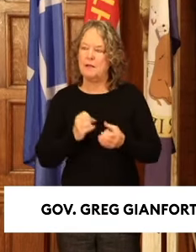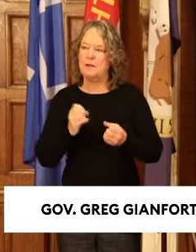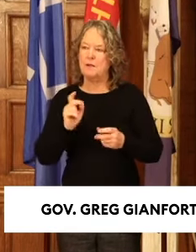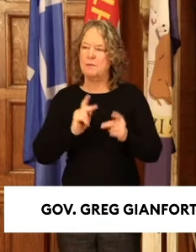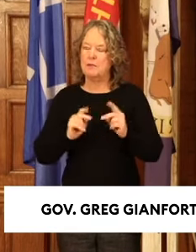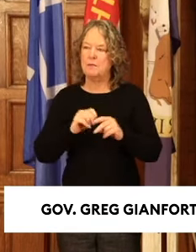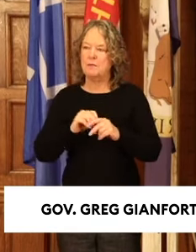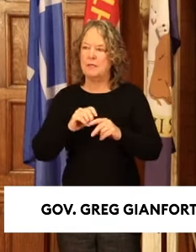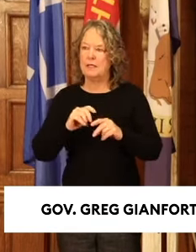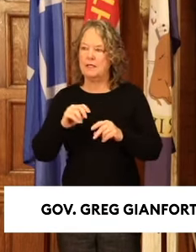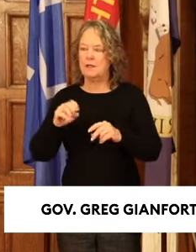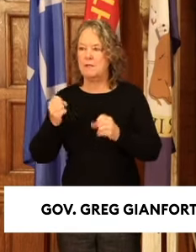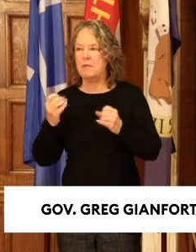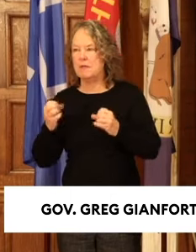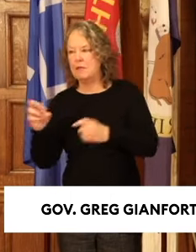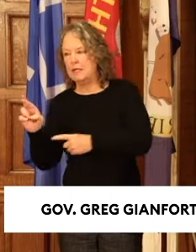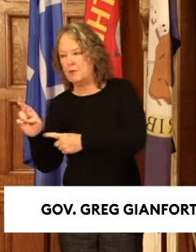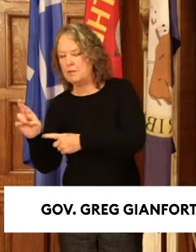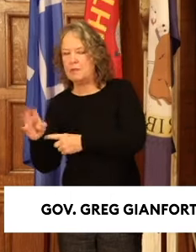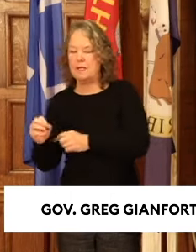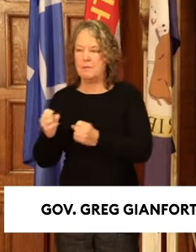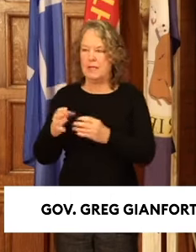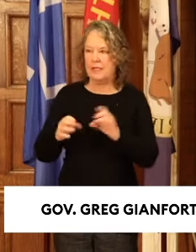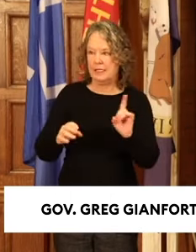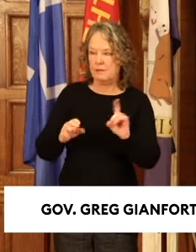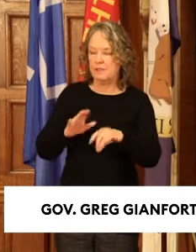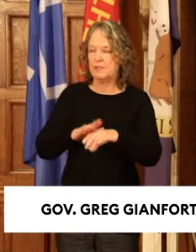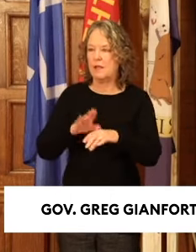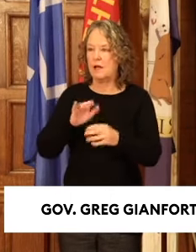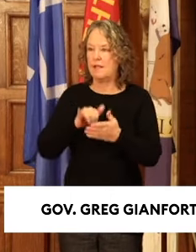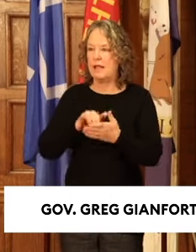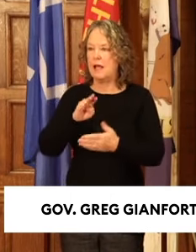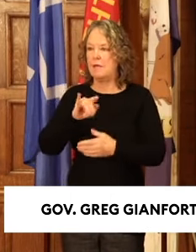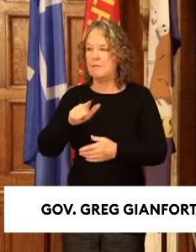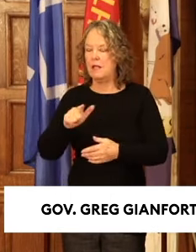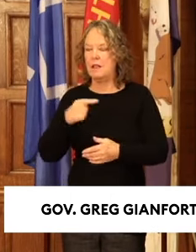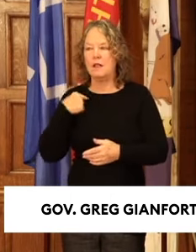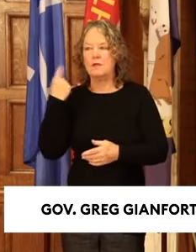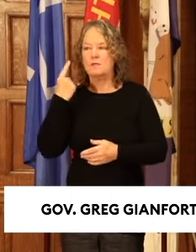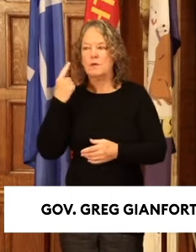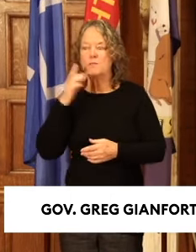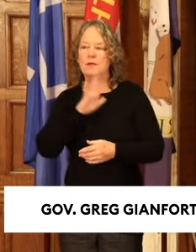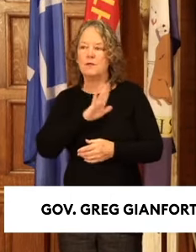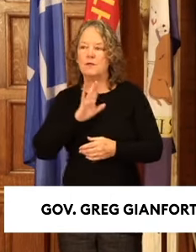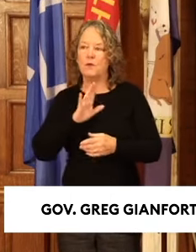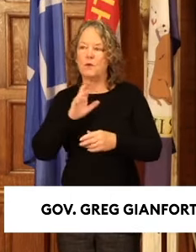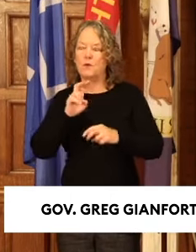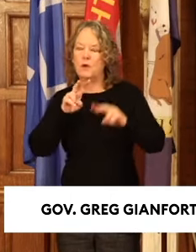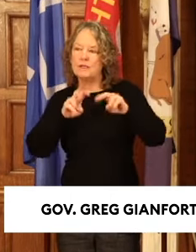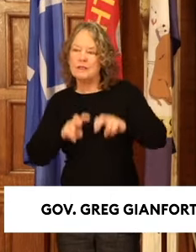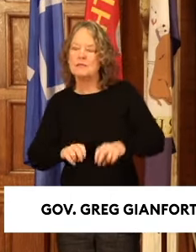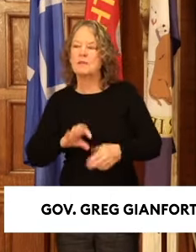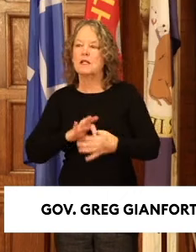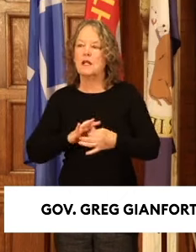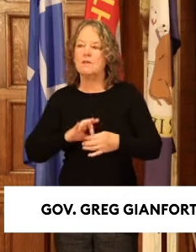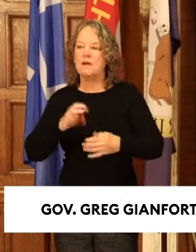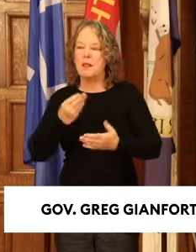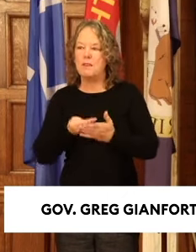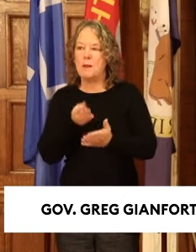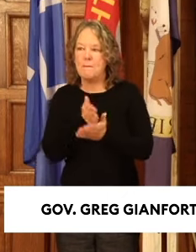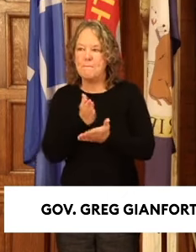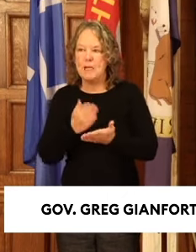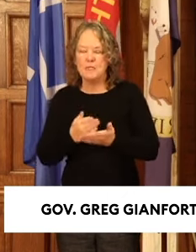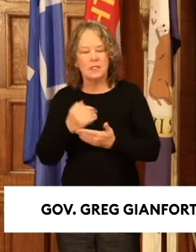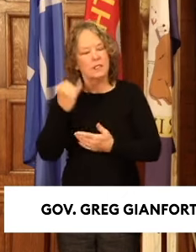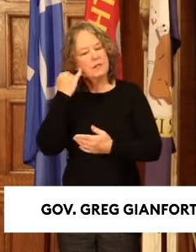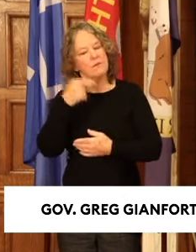GOP, as well as quite a lot of Democrats on the bill. And I'm wondering, just kind based on what your assessment of the budget is and the status sheet that we got today, whether you think